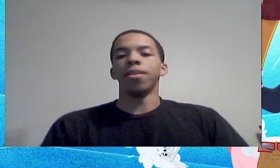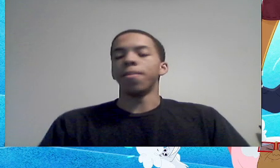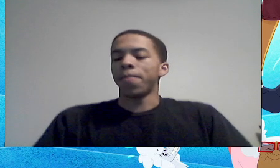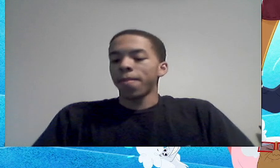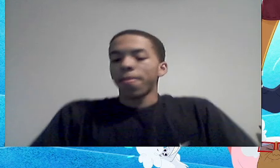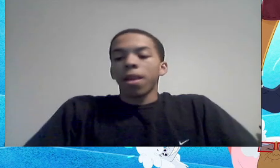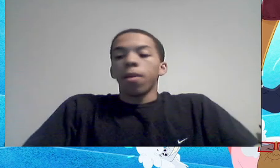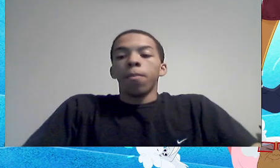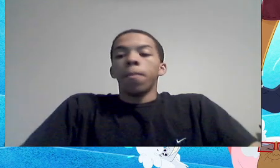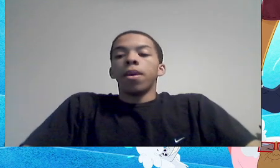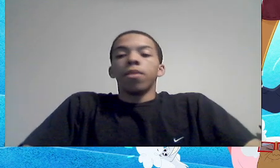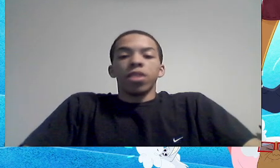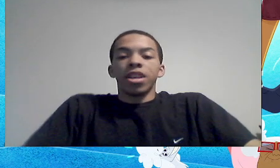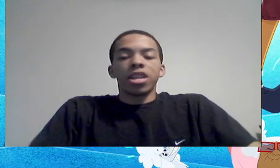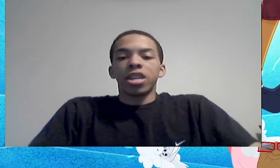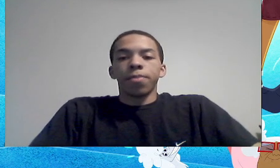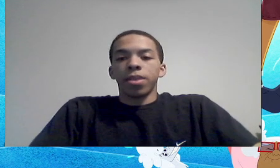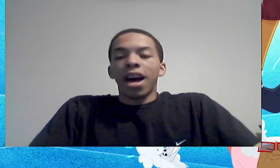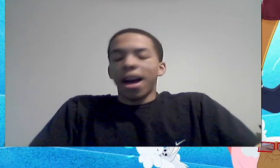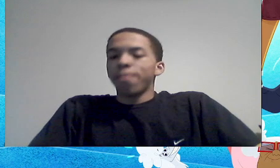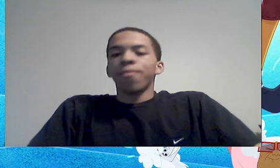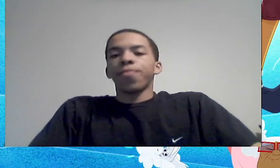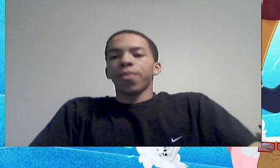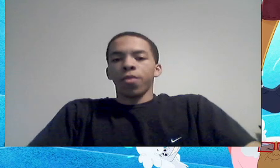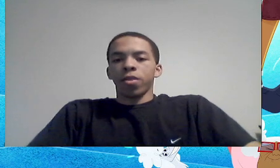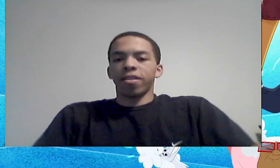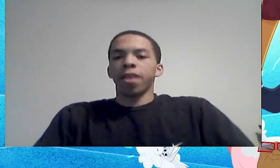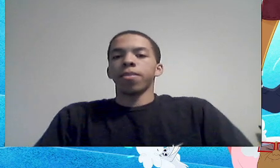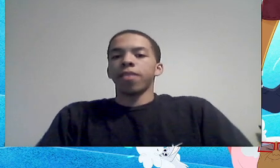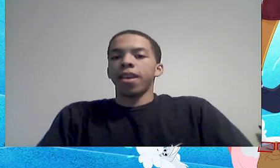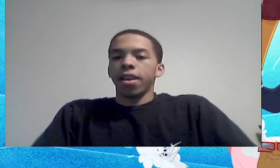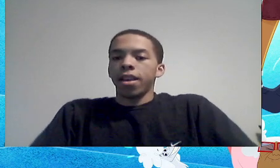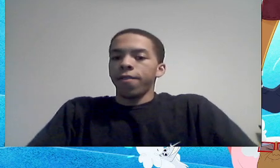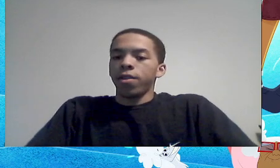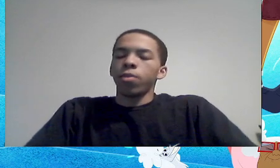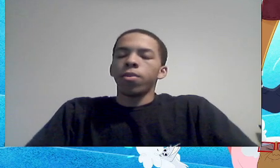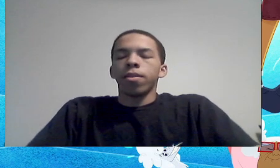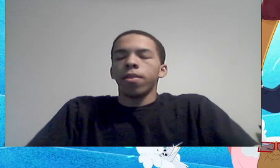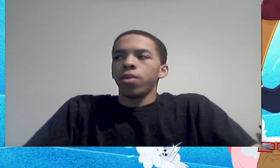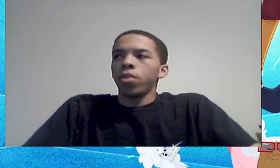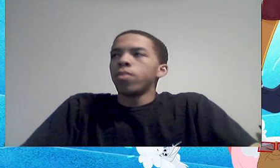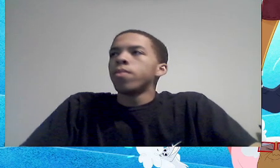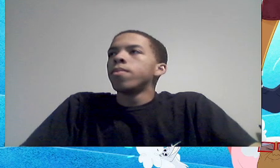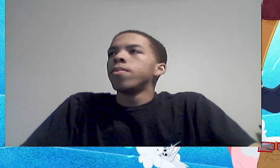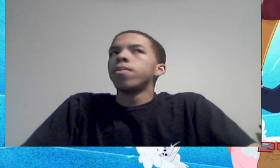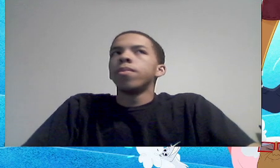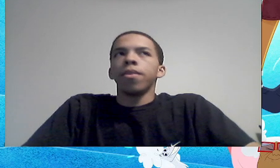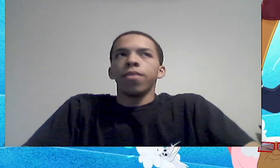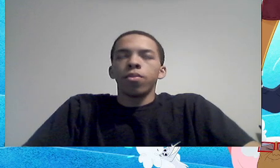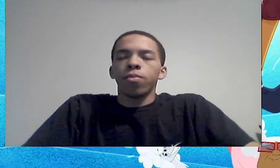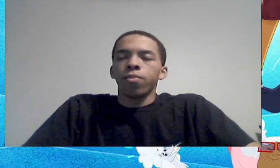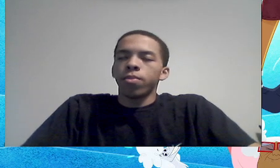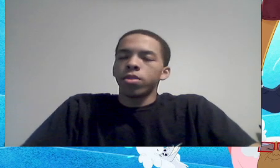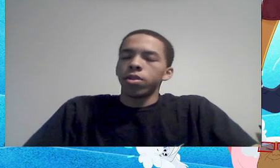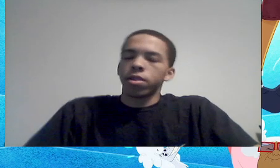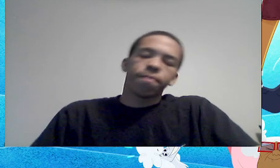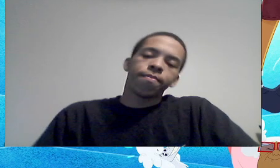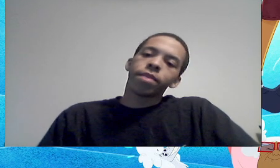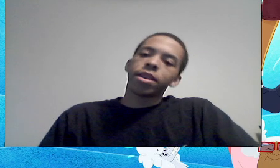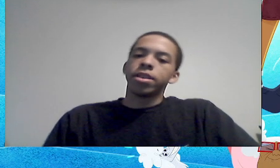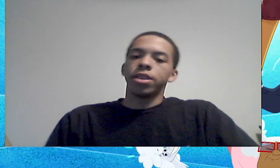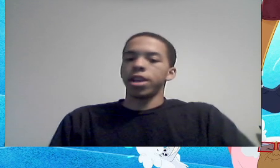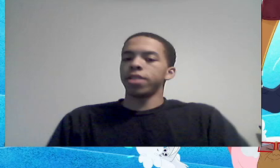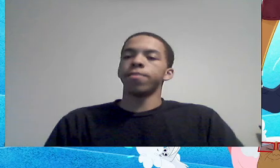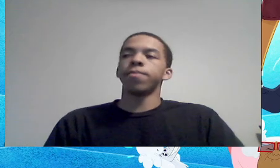in relationship or not. For example, take, if you, if you, if you took